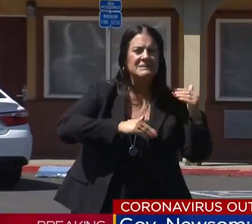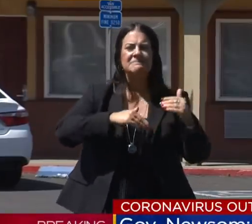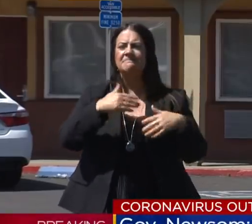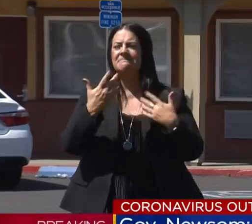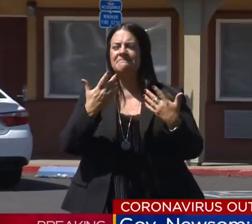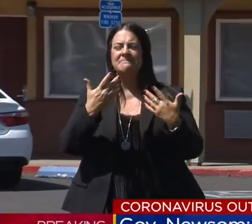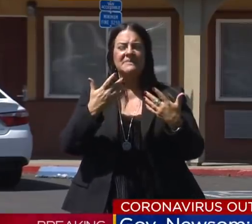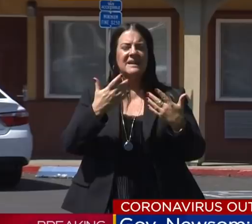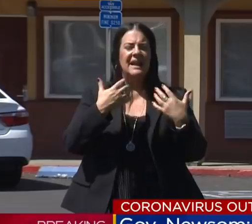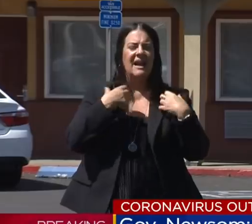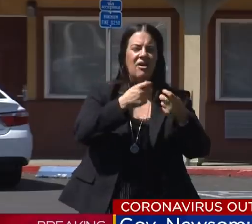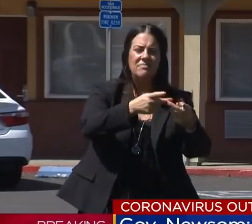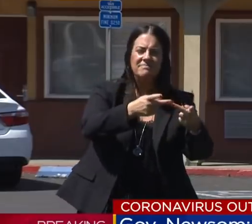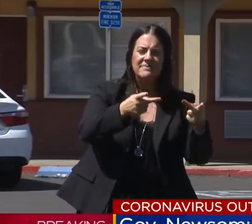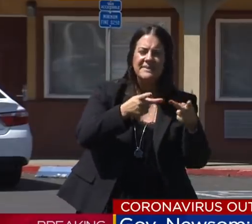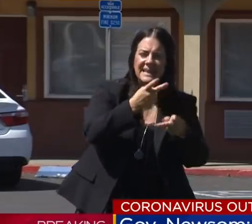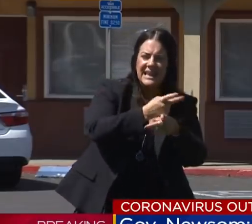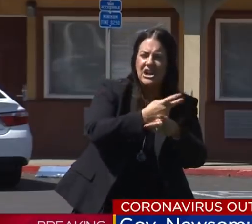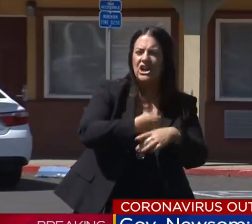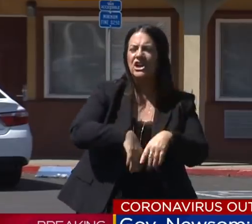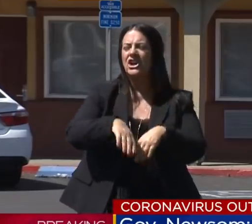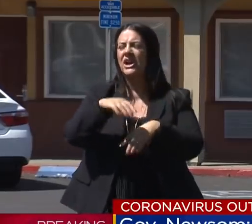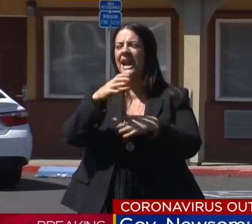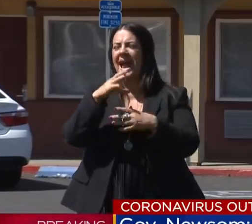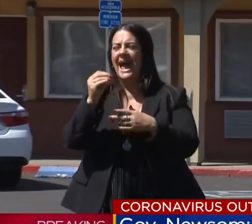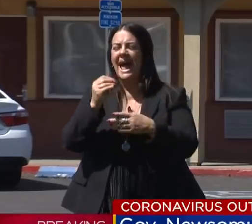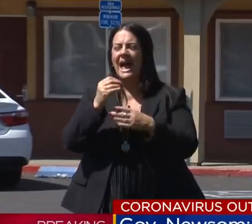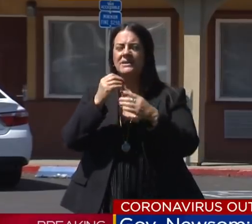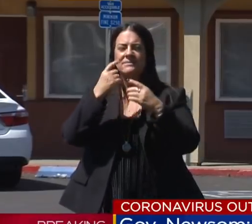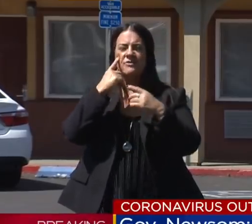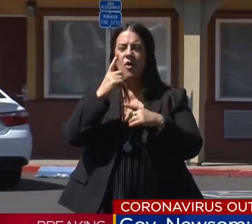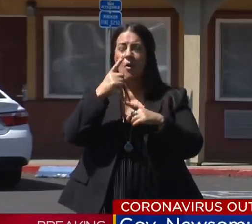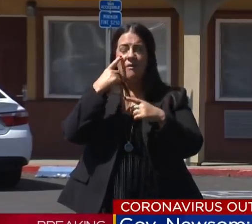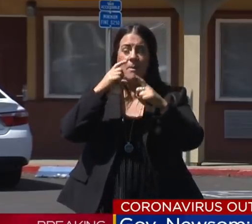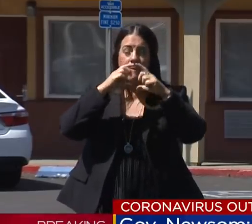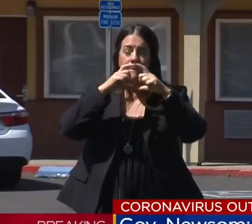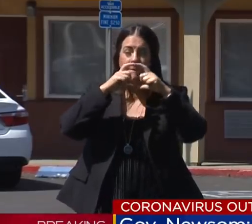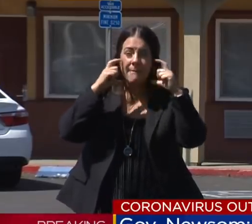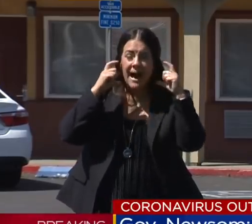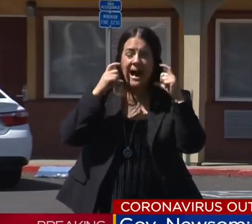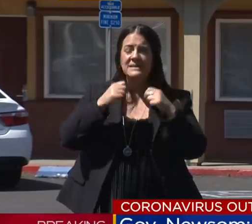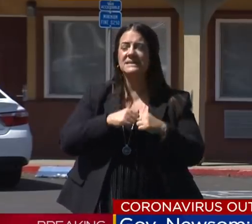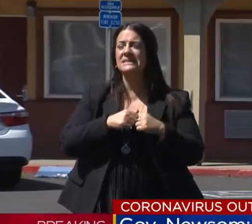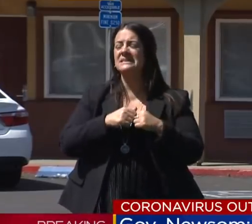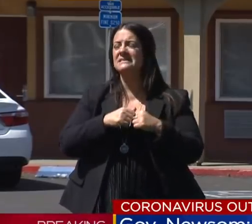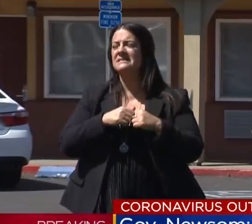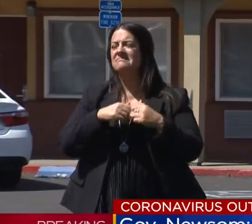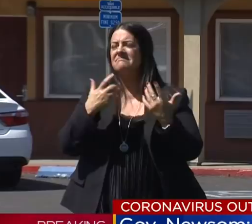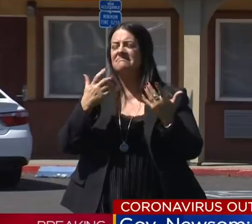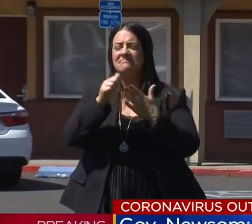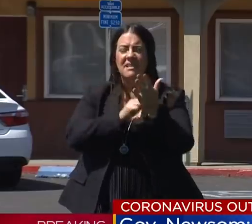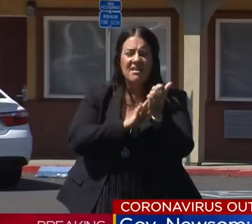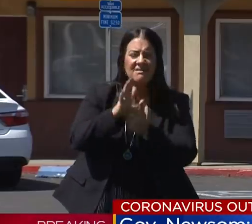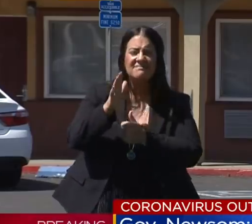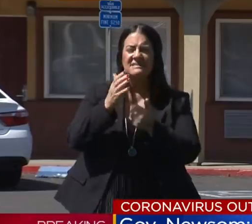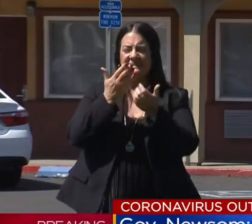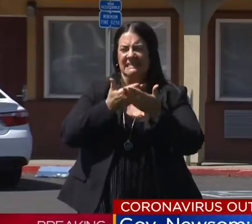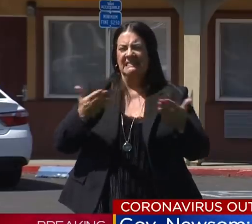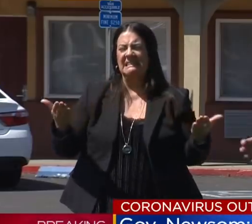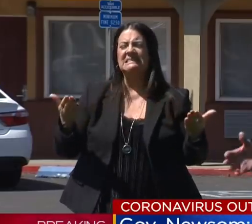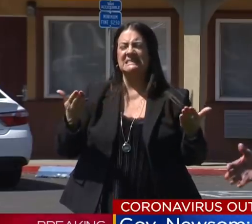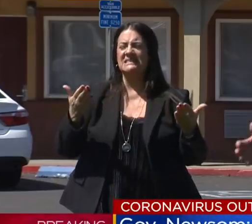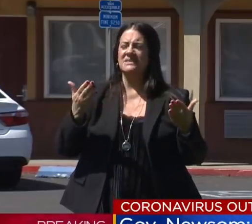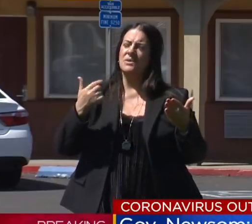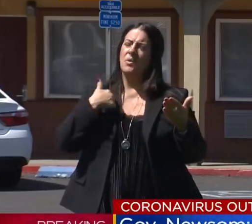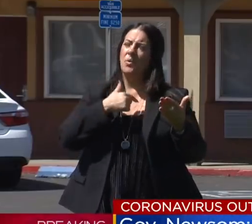That capacity includes the amount of PPE that we're receiving from around the world through our own efforts. And again,